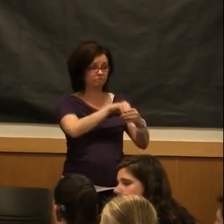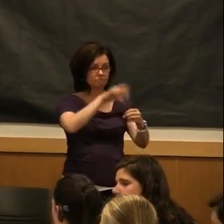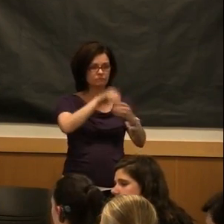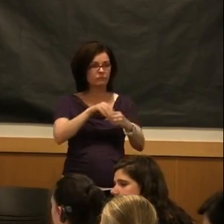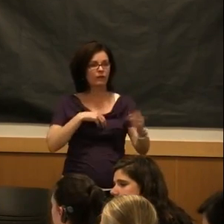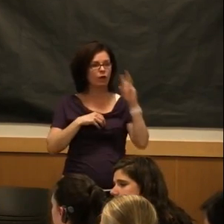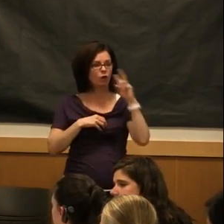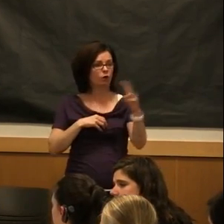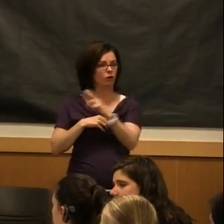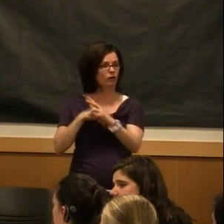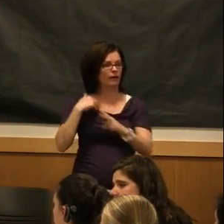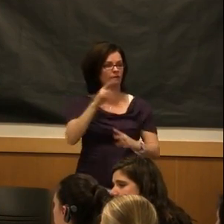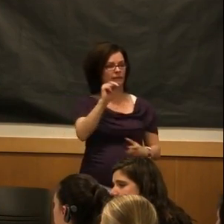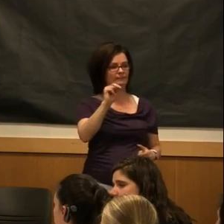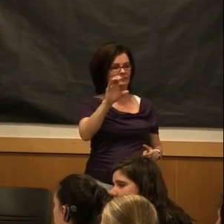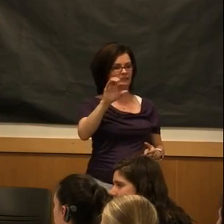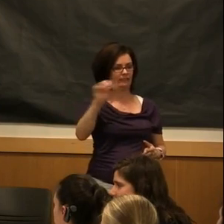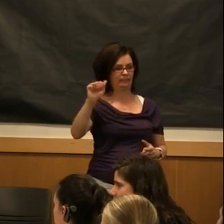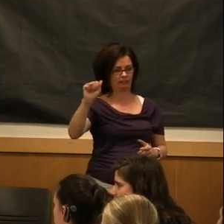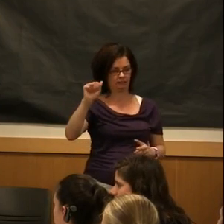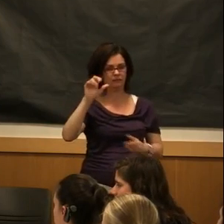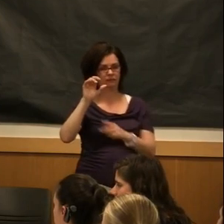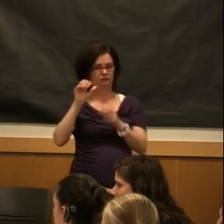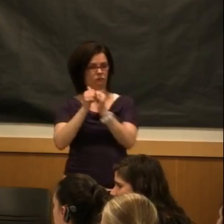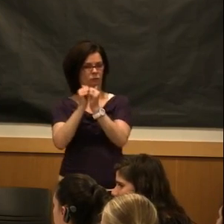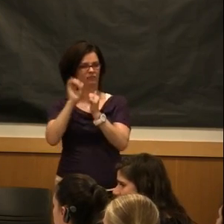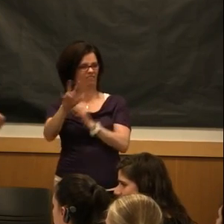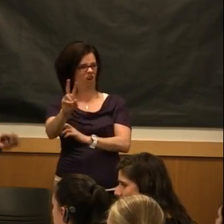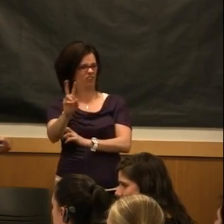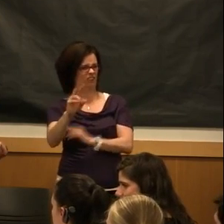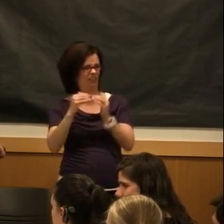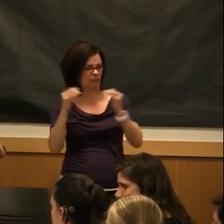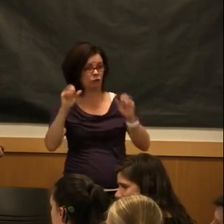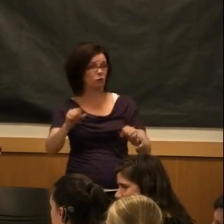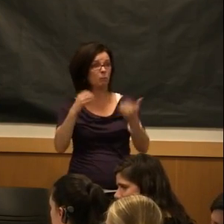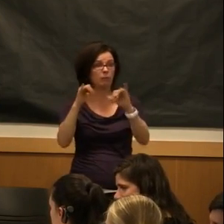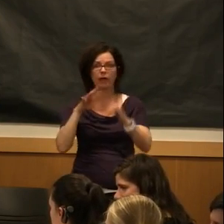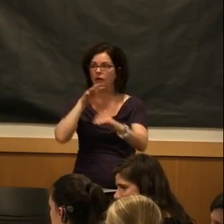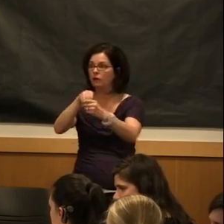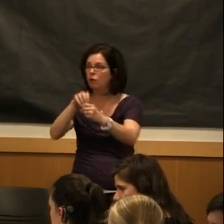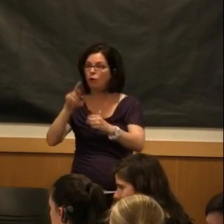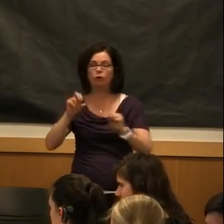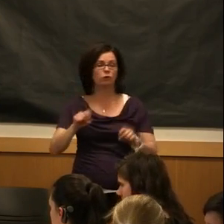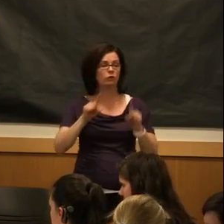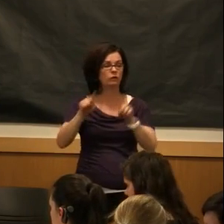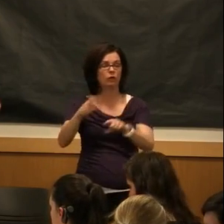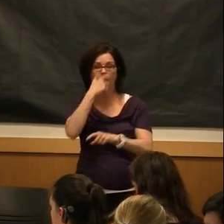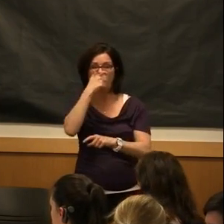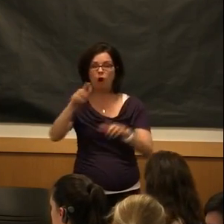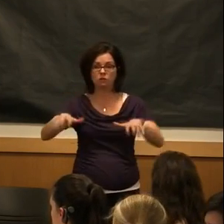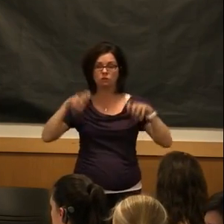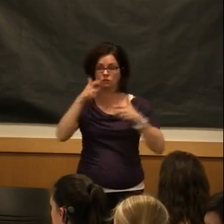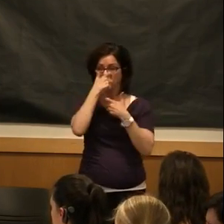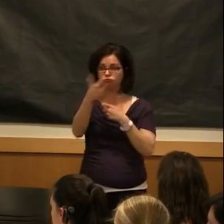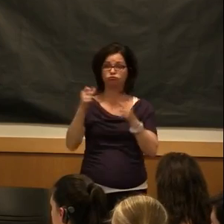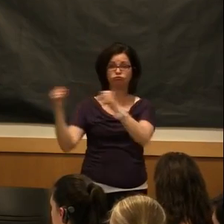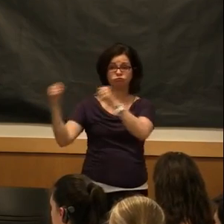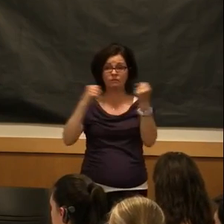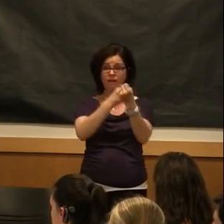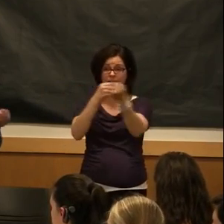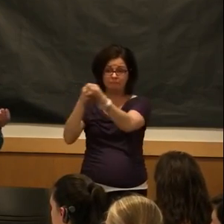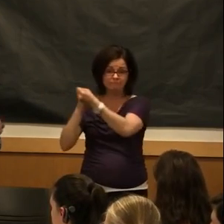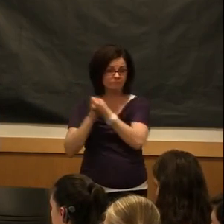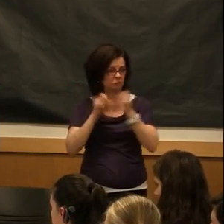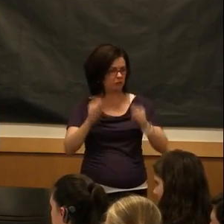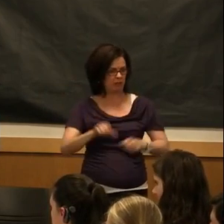looking, we have NCAA sports. These are varsity level athletics that you can either play or you can go and watch and cheer on and be proud of.